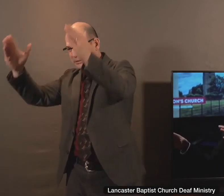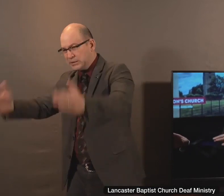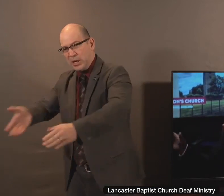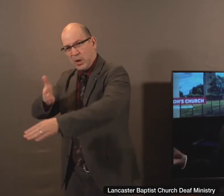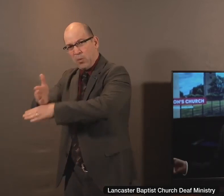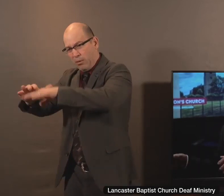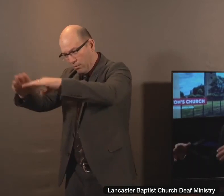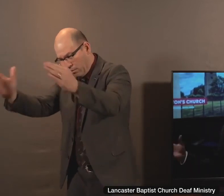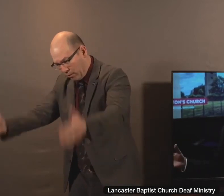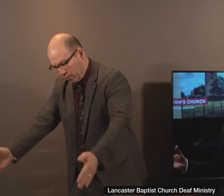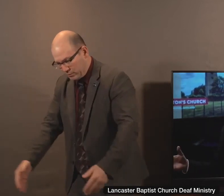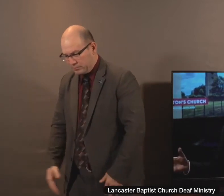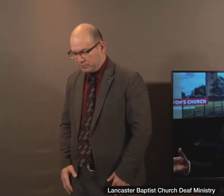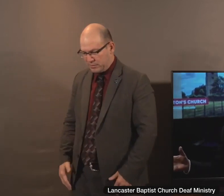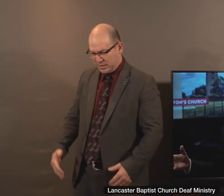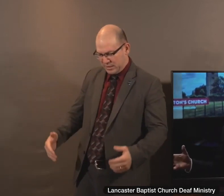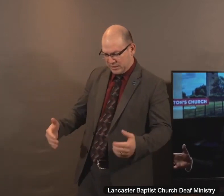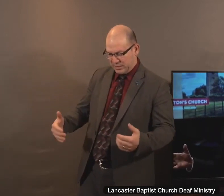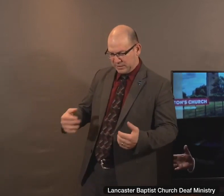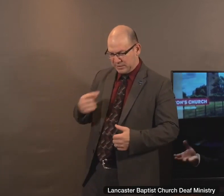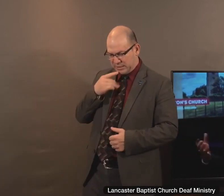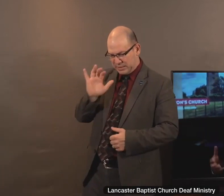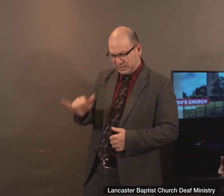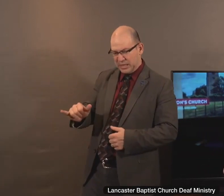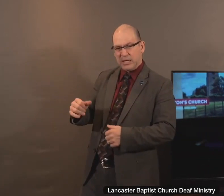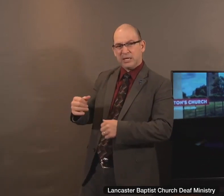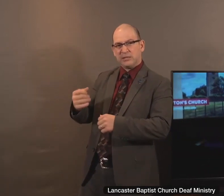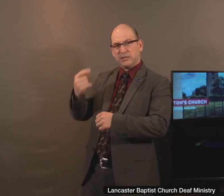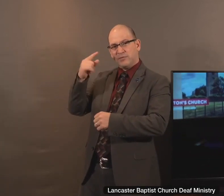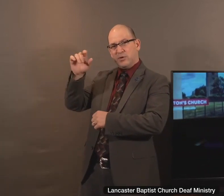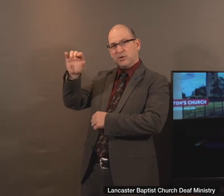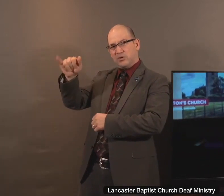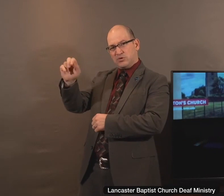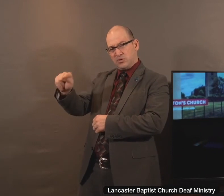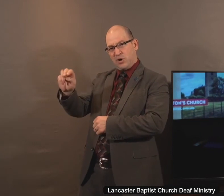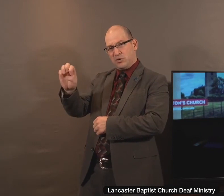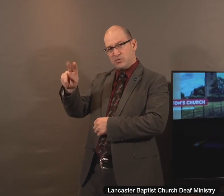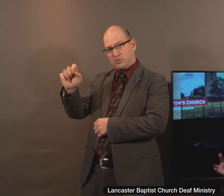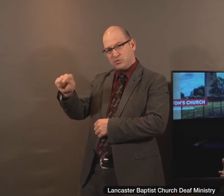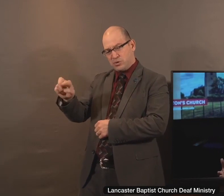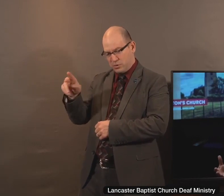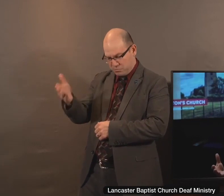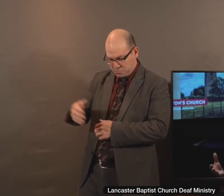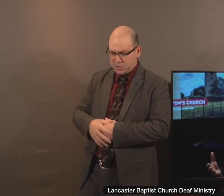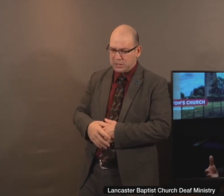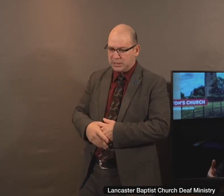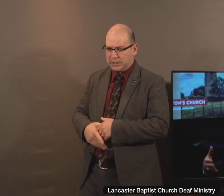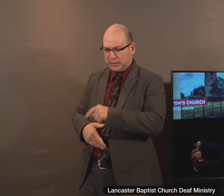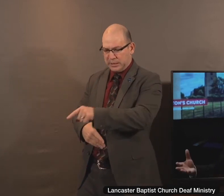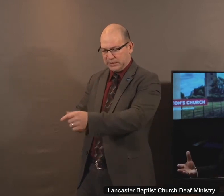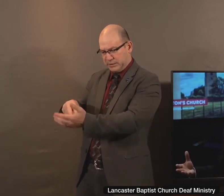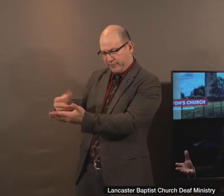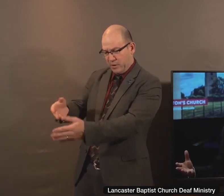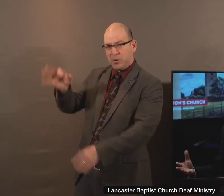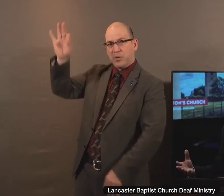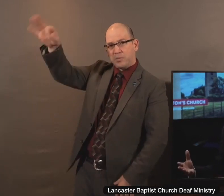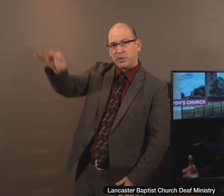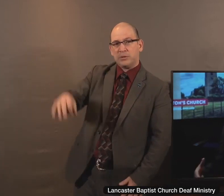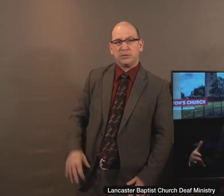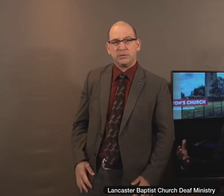storage and boxes. And, and it appeared to me that, uh, the man, possibly his message had been